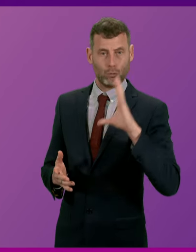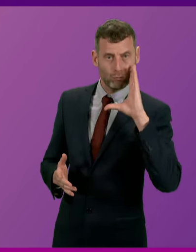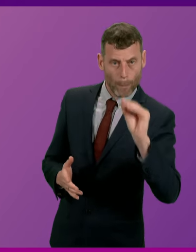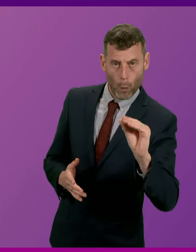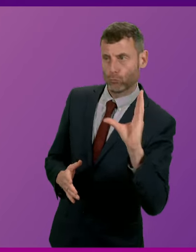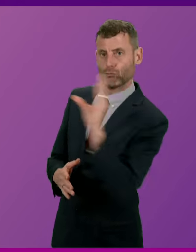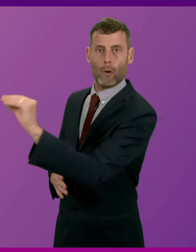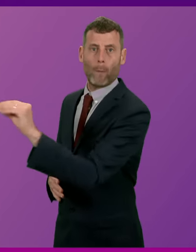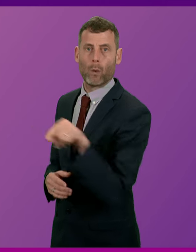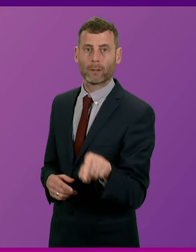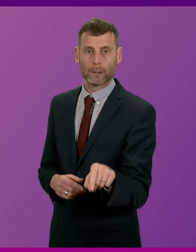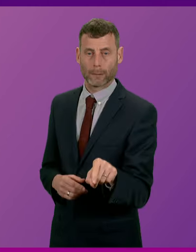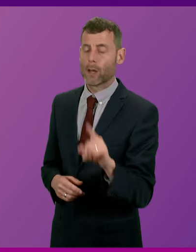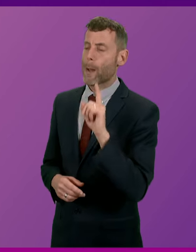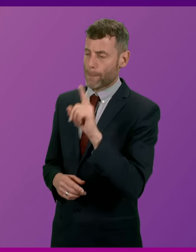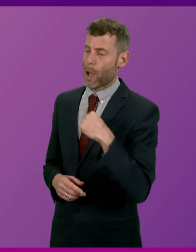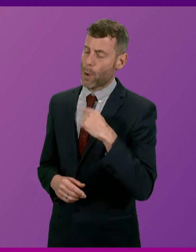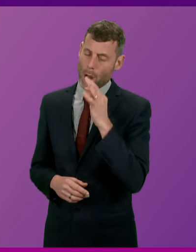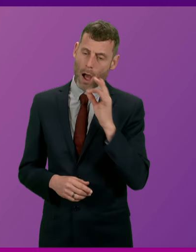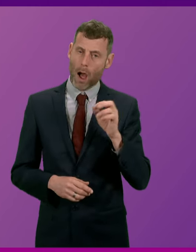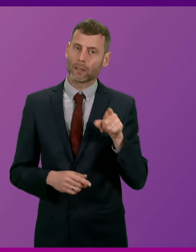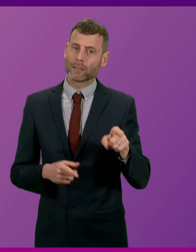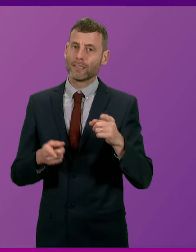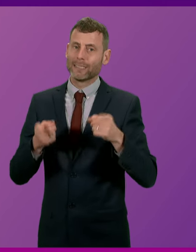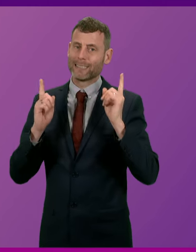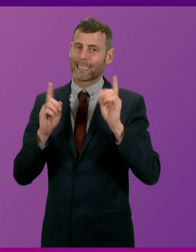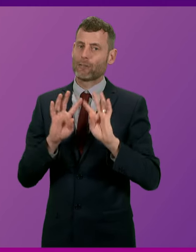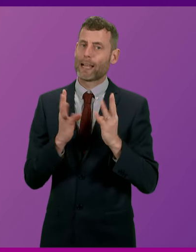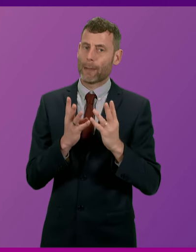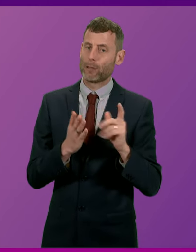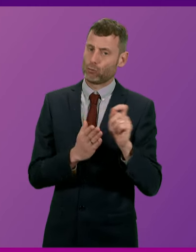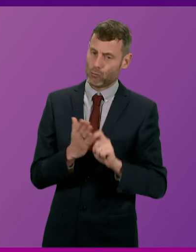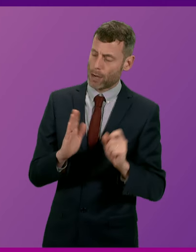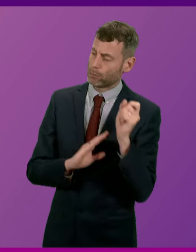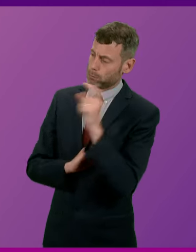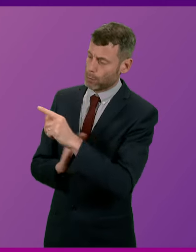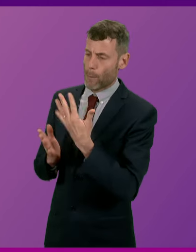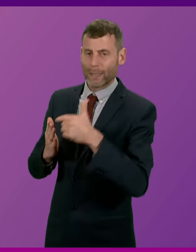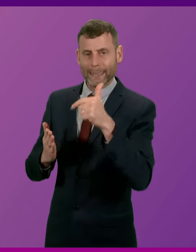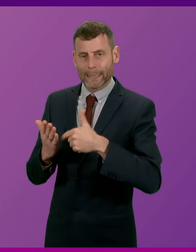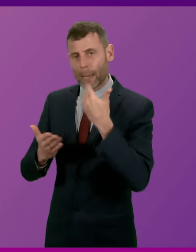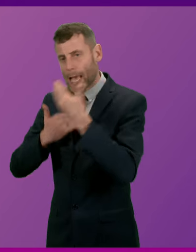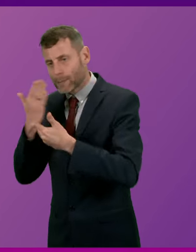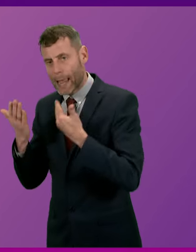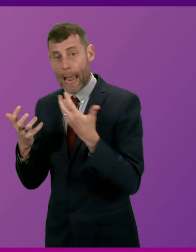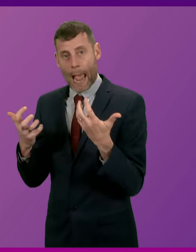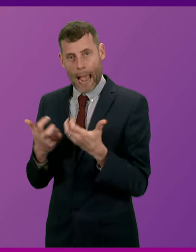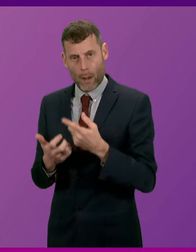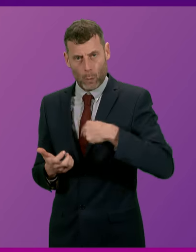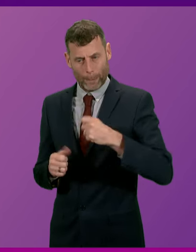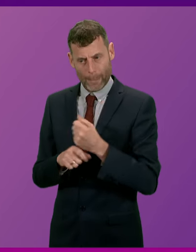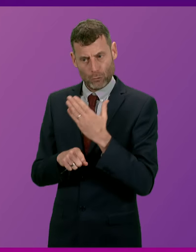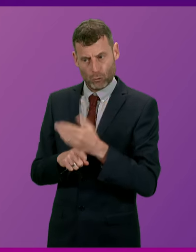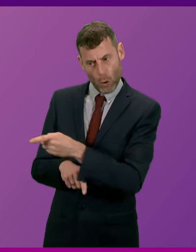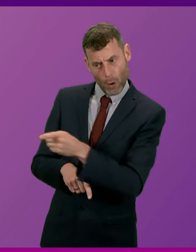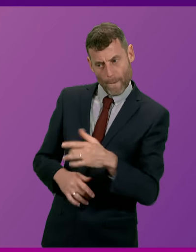but I will ask the appropriate Cabinet Secretary to write to Foyce Oshoudri with the detail of what we're doing so that everybody feels safe in the workplace to be able to report